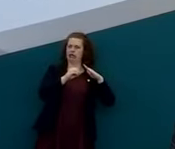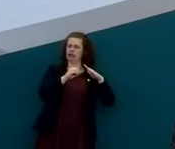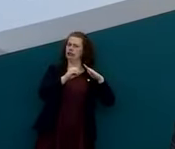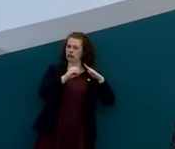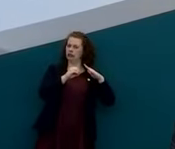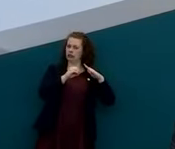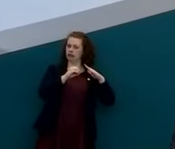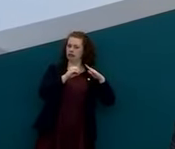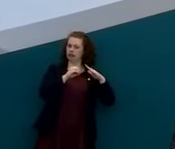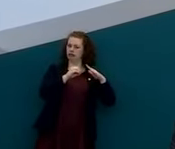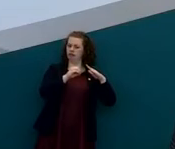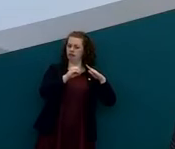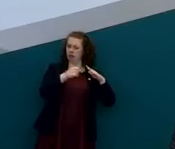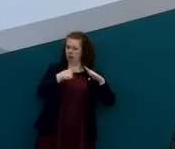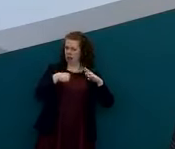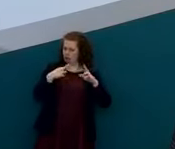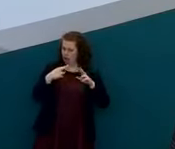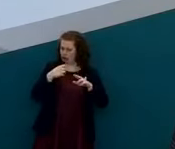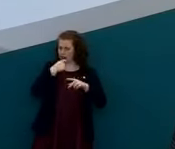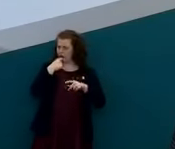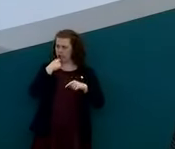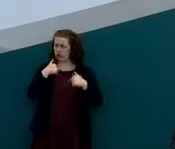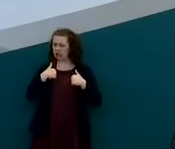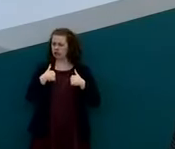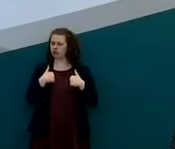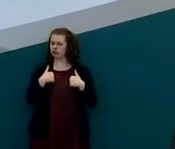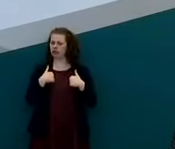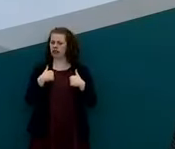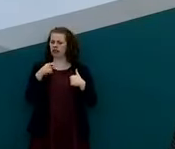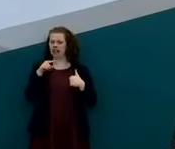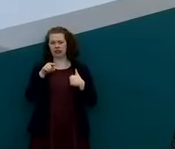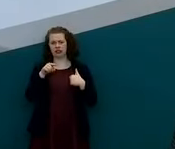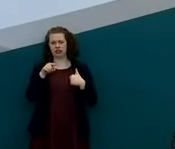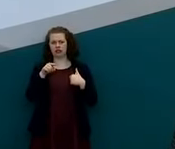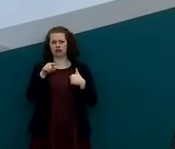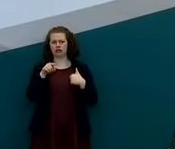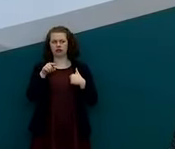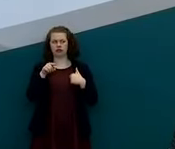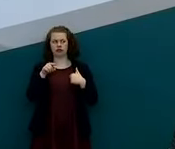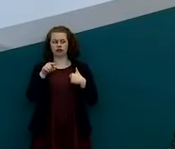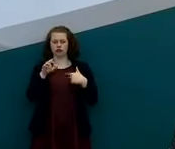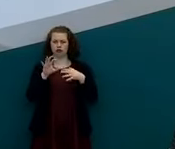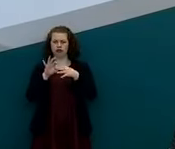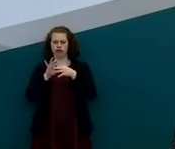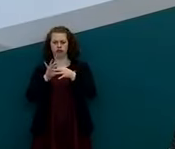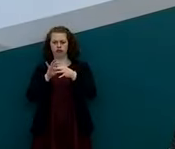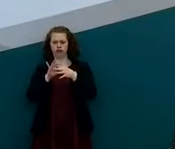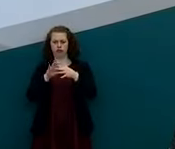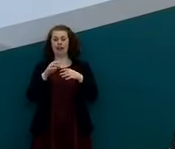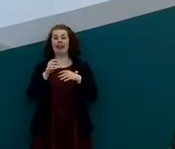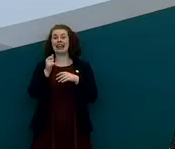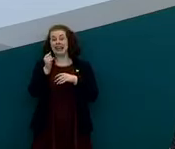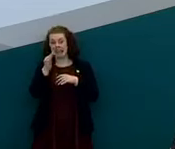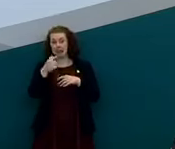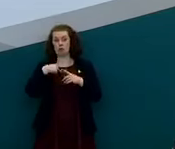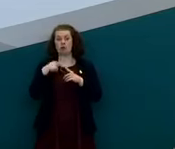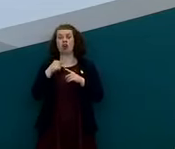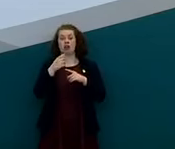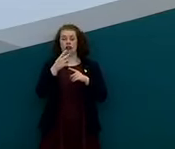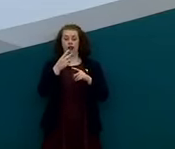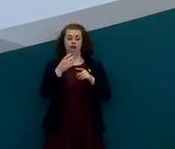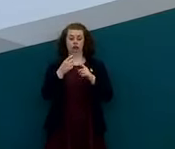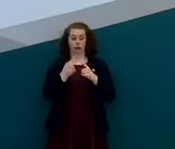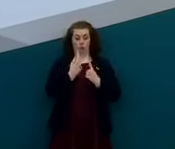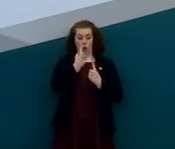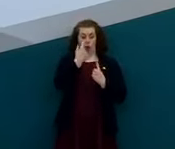am i right to be thinking that that's kind of a relationship to look at if you go down to one are we looking at about 25 000 at the peak